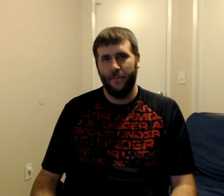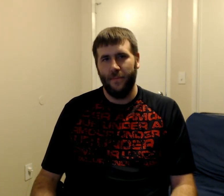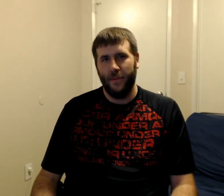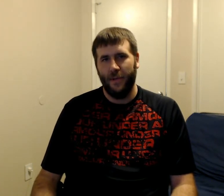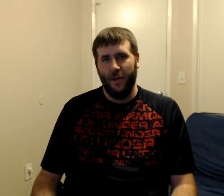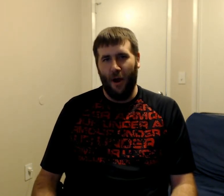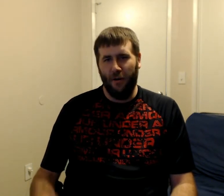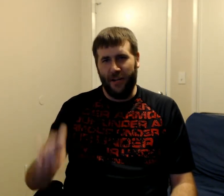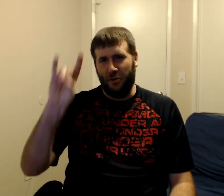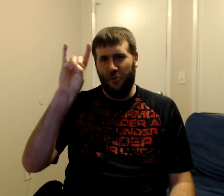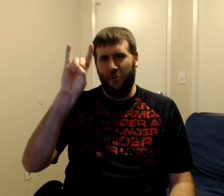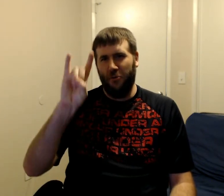Only two!